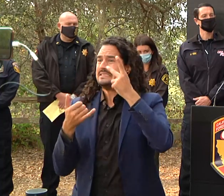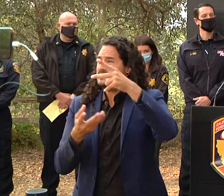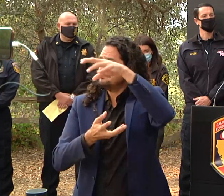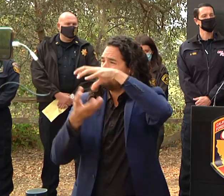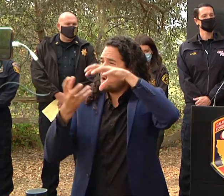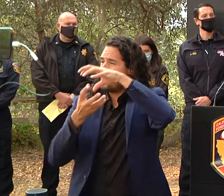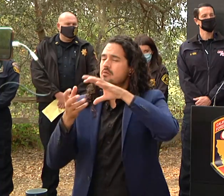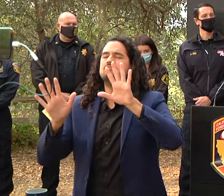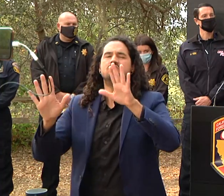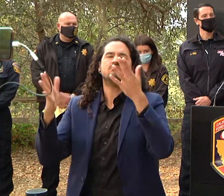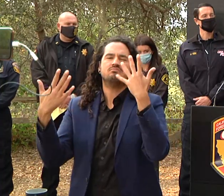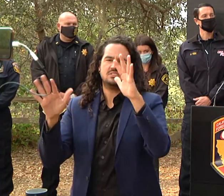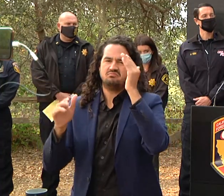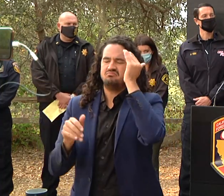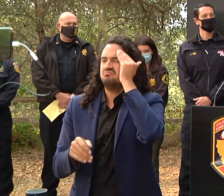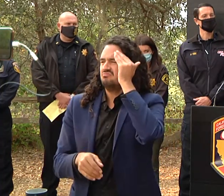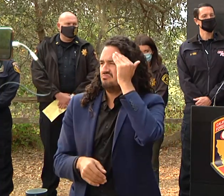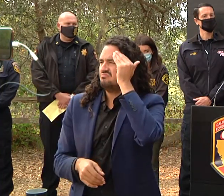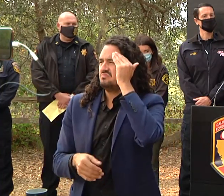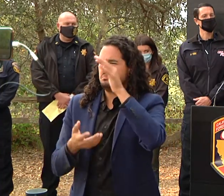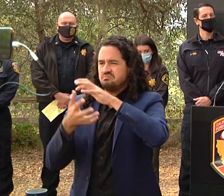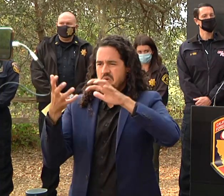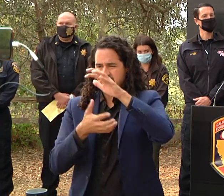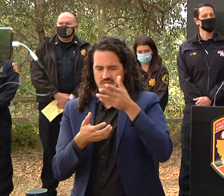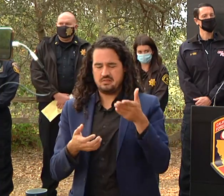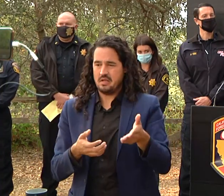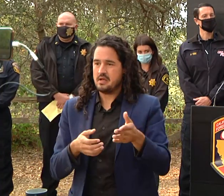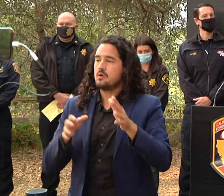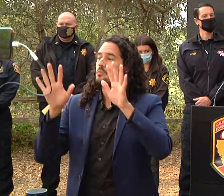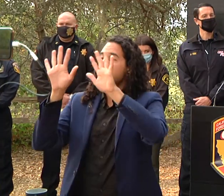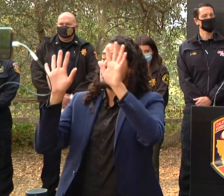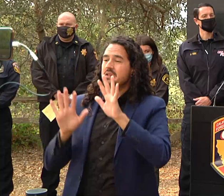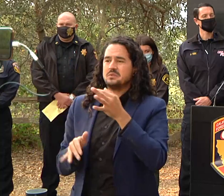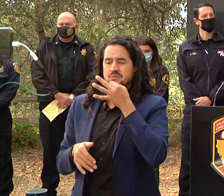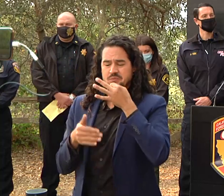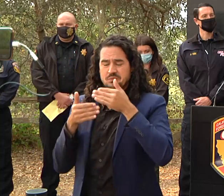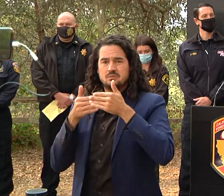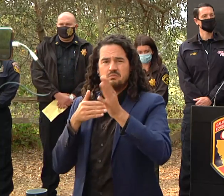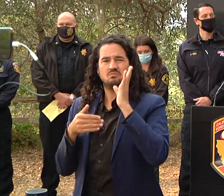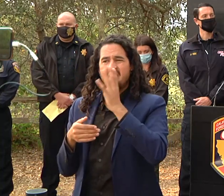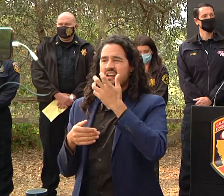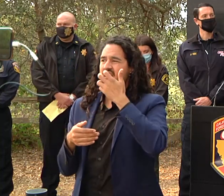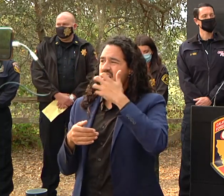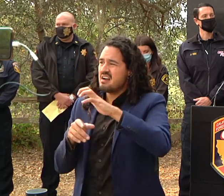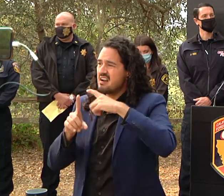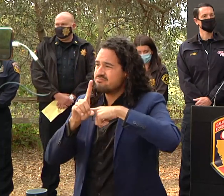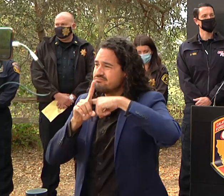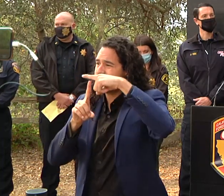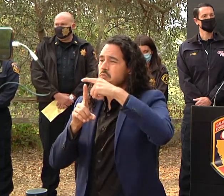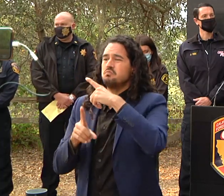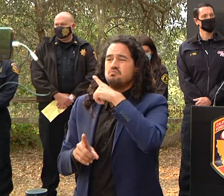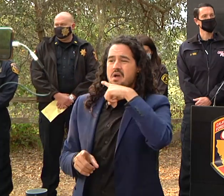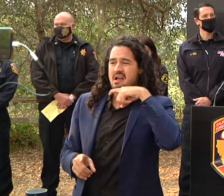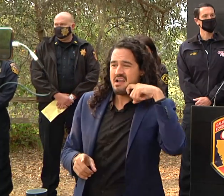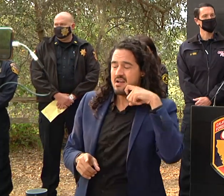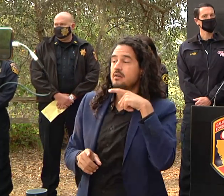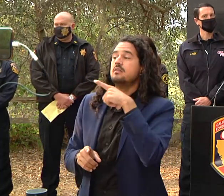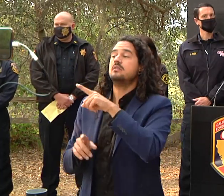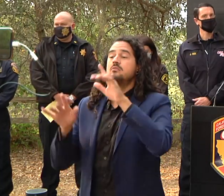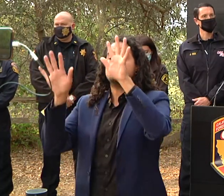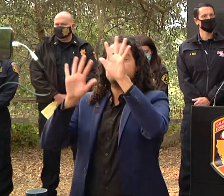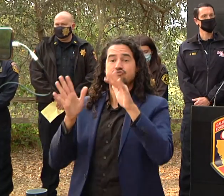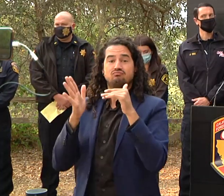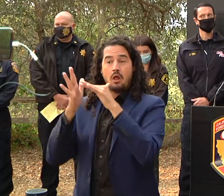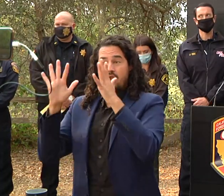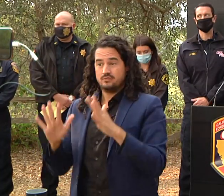talking with our instant meteorologist that's going to happen mid to late week where we're going to see the wind change to a northerly push we're going to see